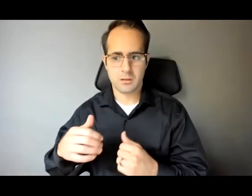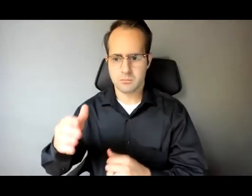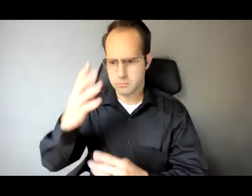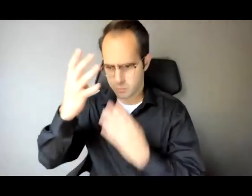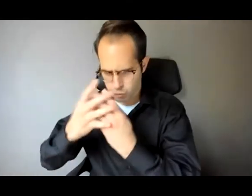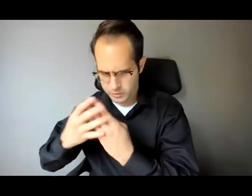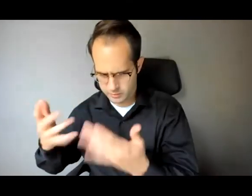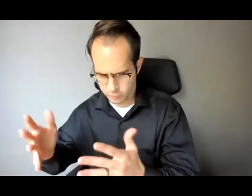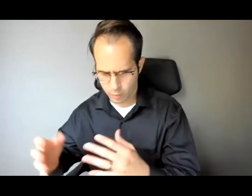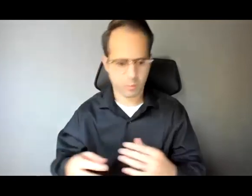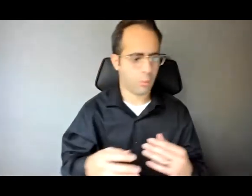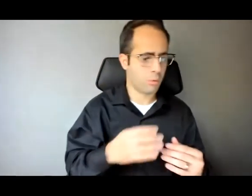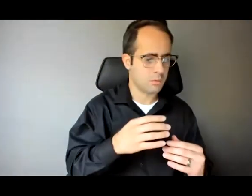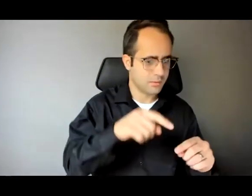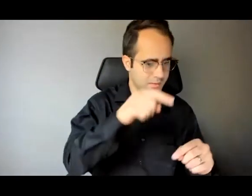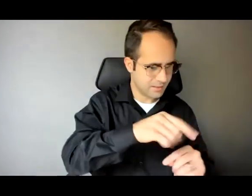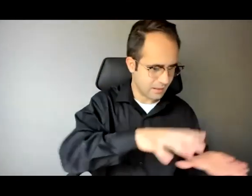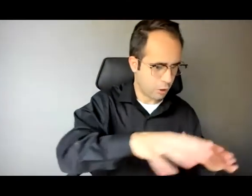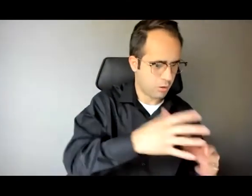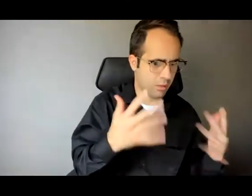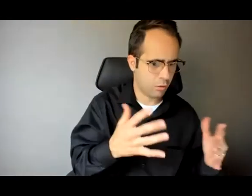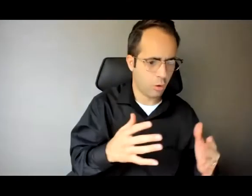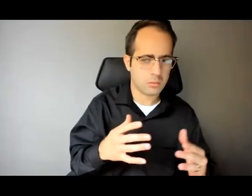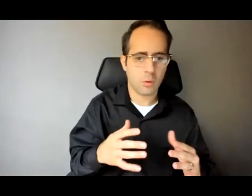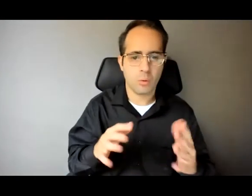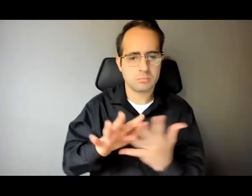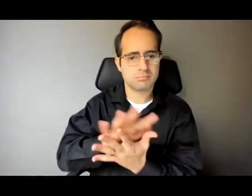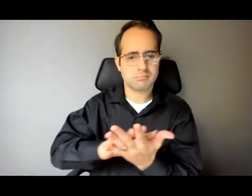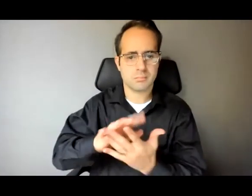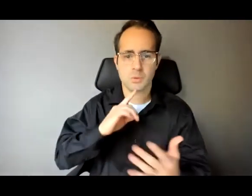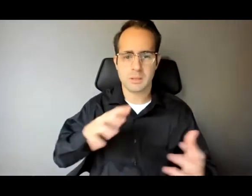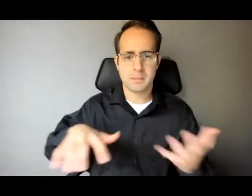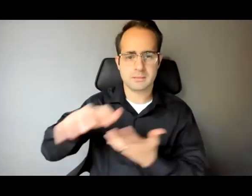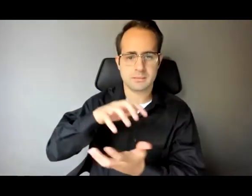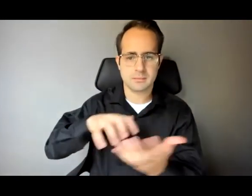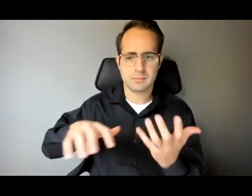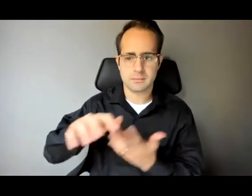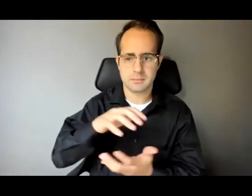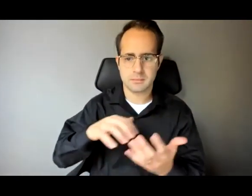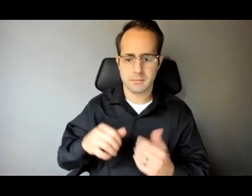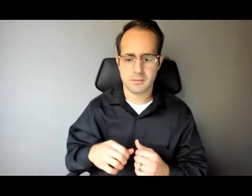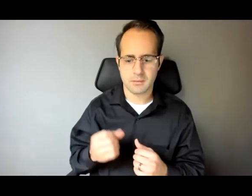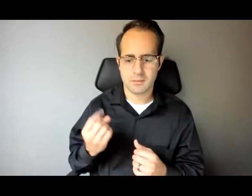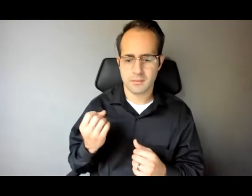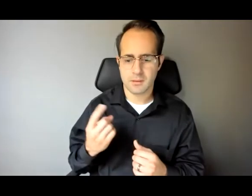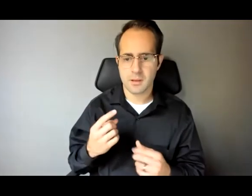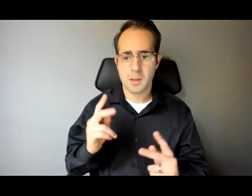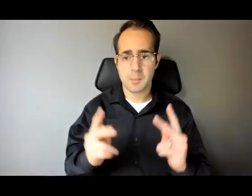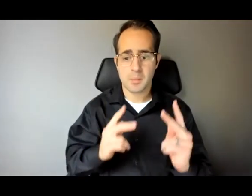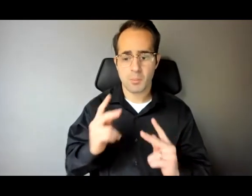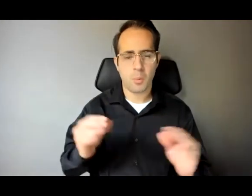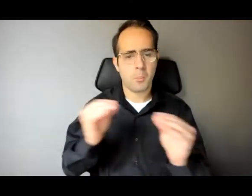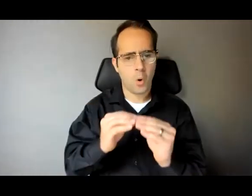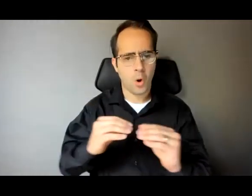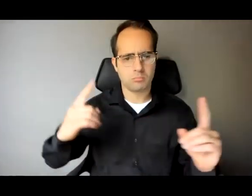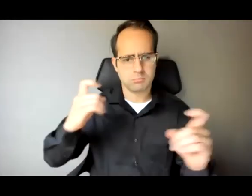can move forward and feel comfortable that society and life is manageable people are much more complex than